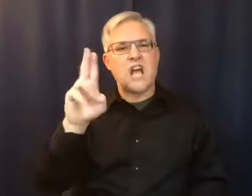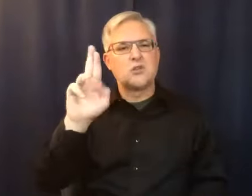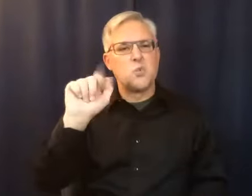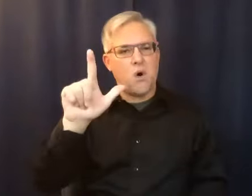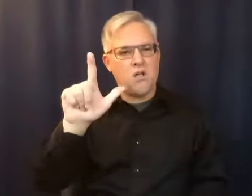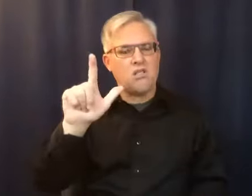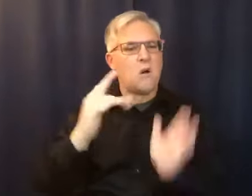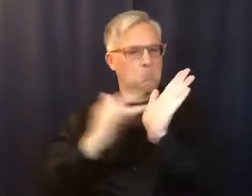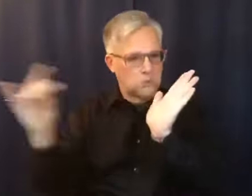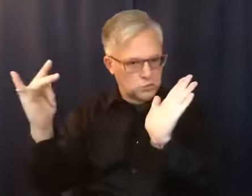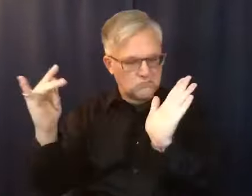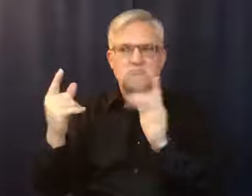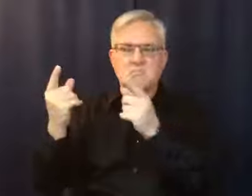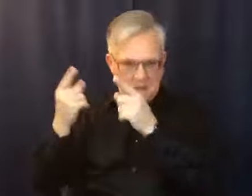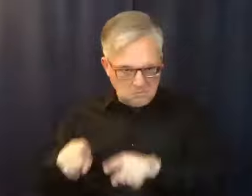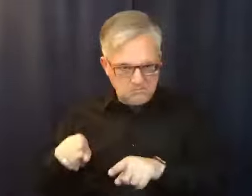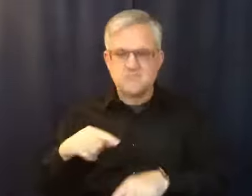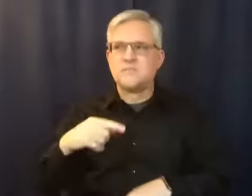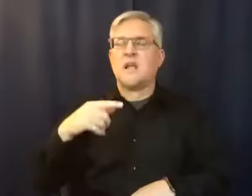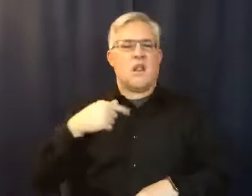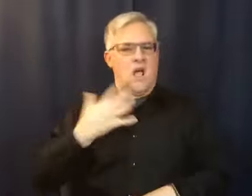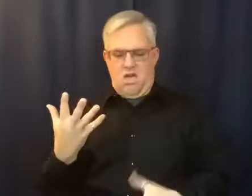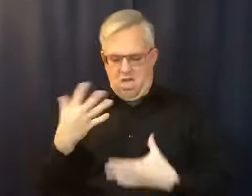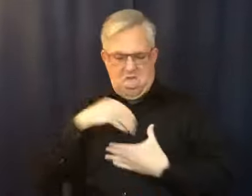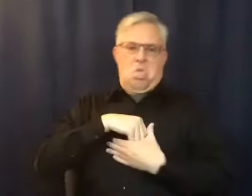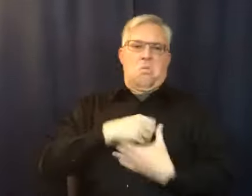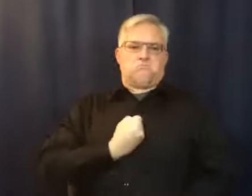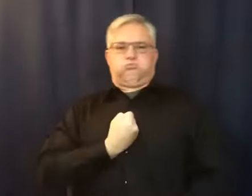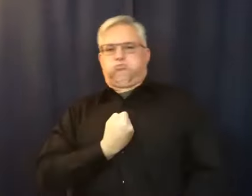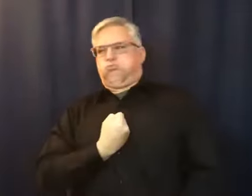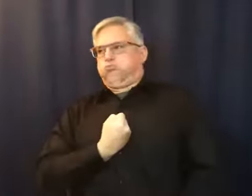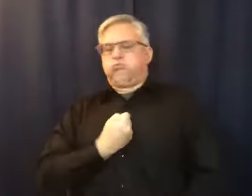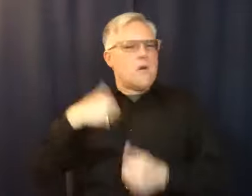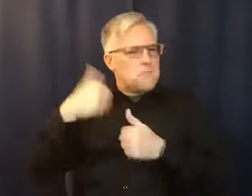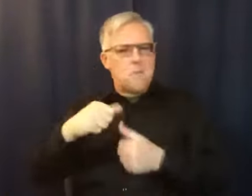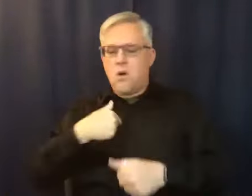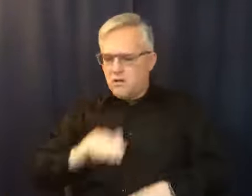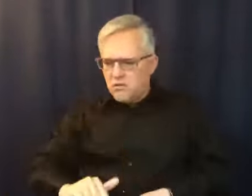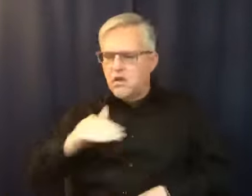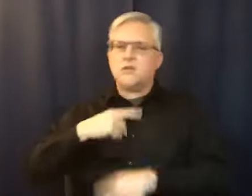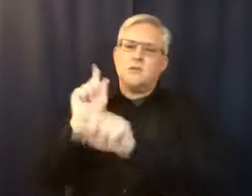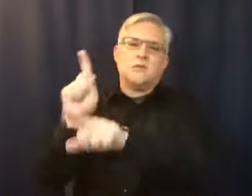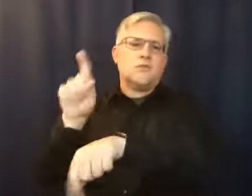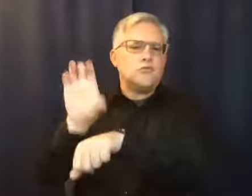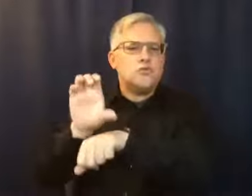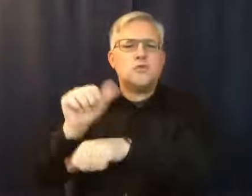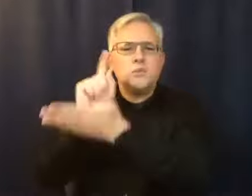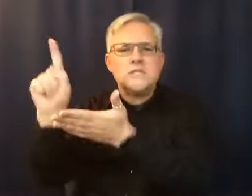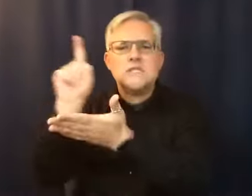as a kid joining church over and over and over again, asking God to clean me up, because I didn't